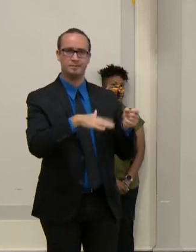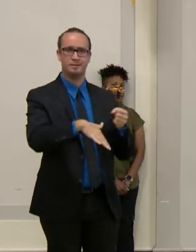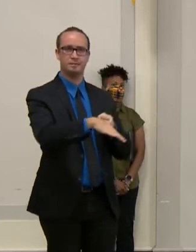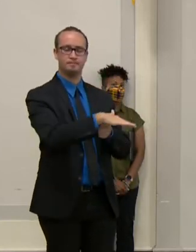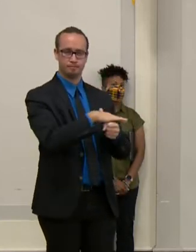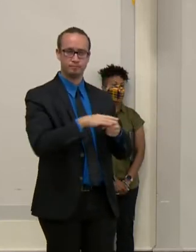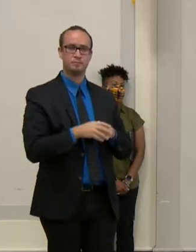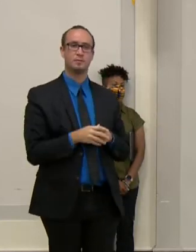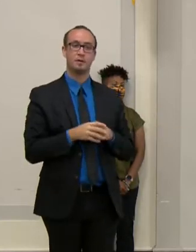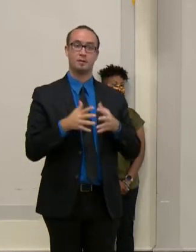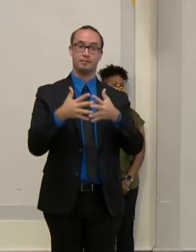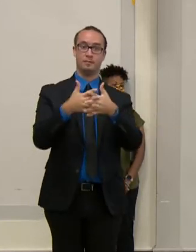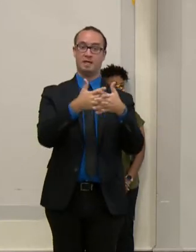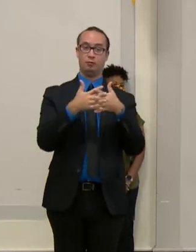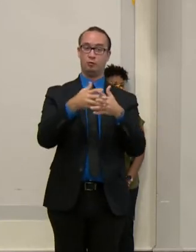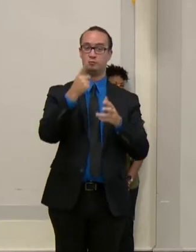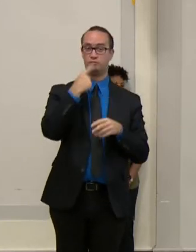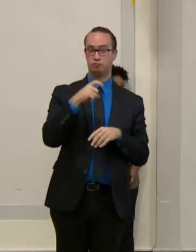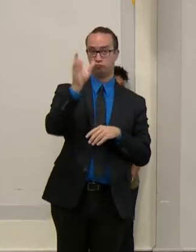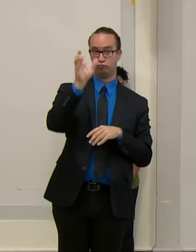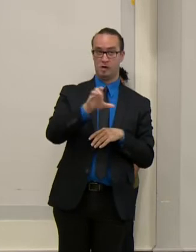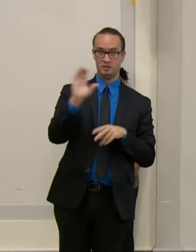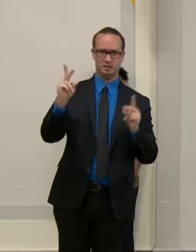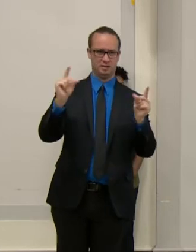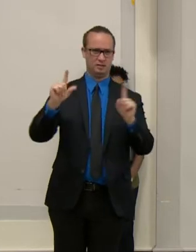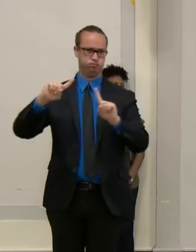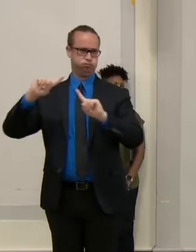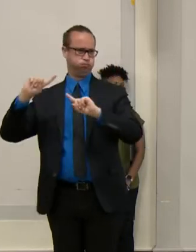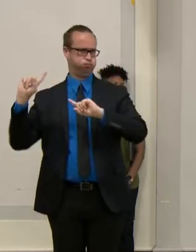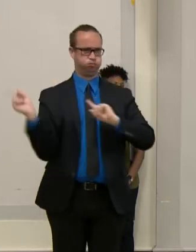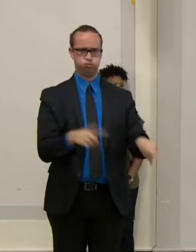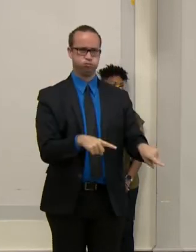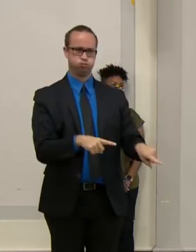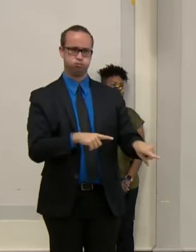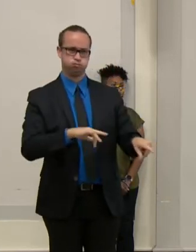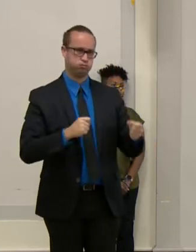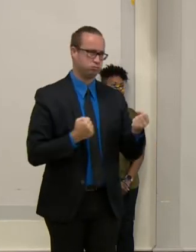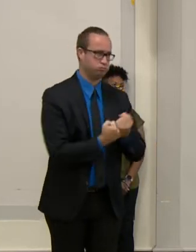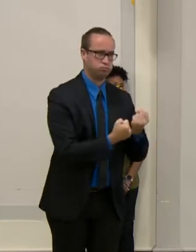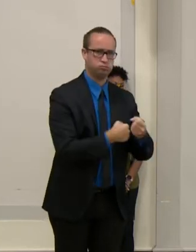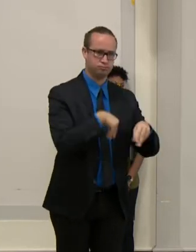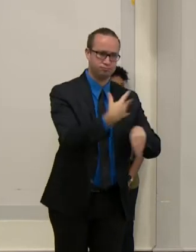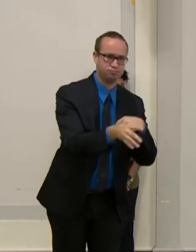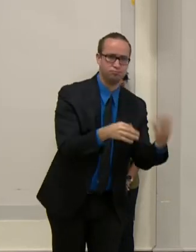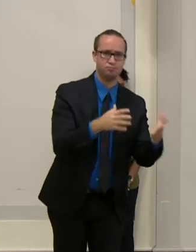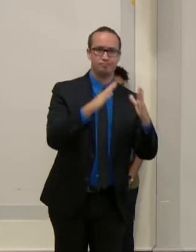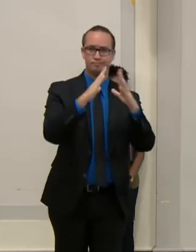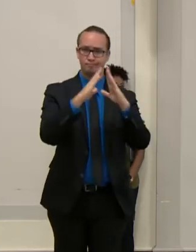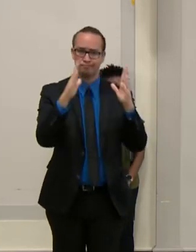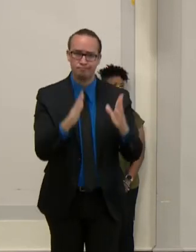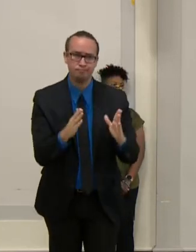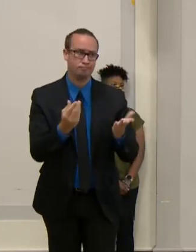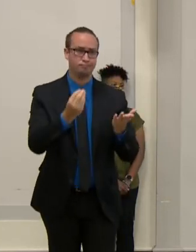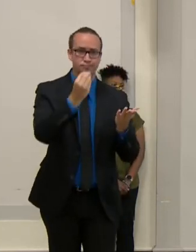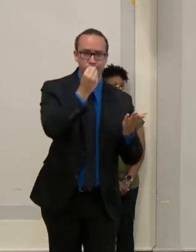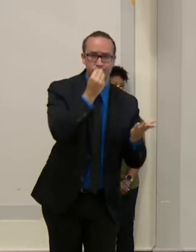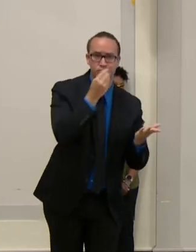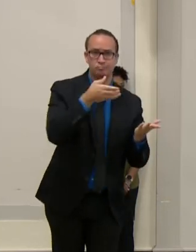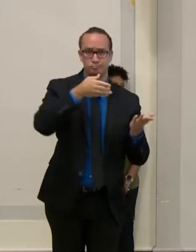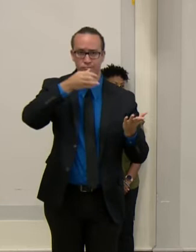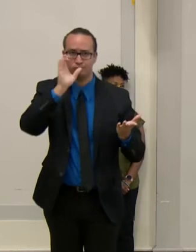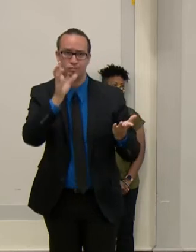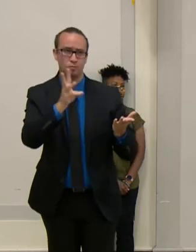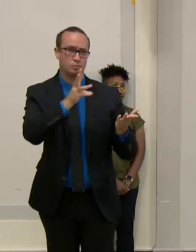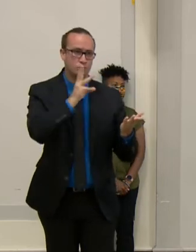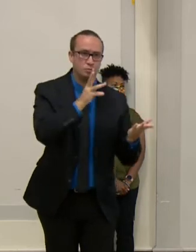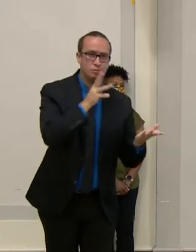And they came with food and water for those affected and even provided shelter for some of our displaced residents. Another big thank you